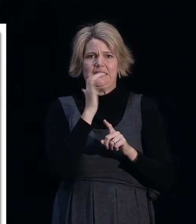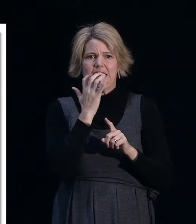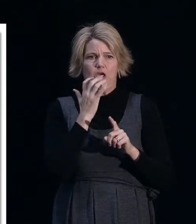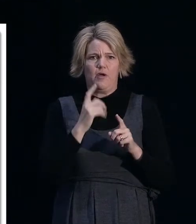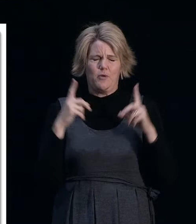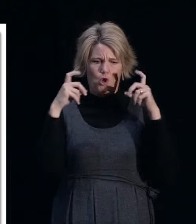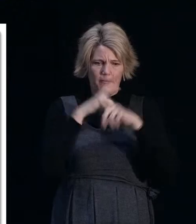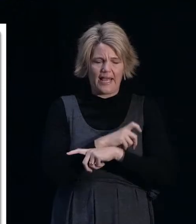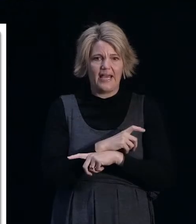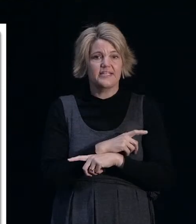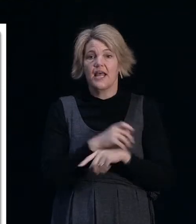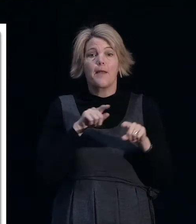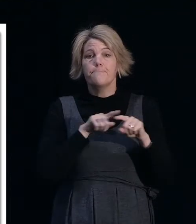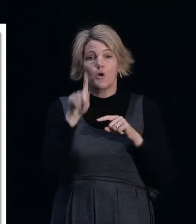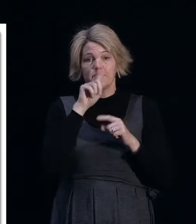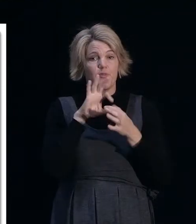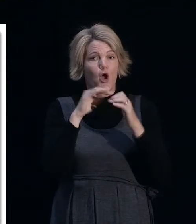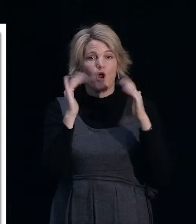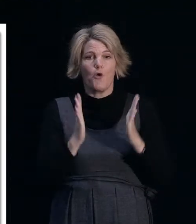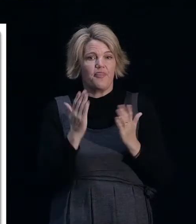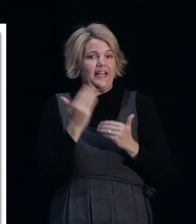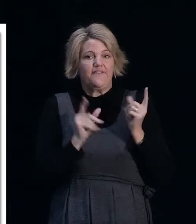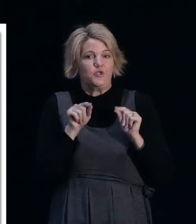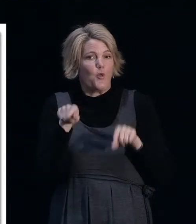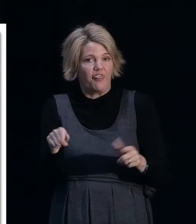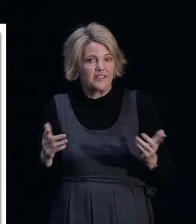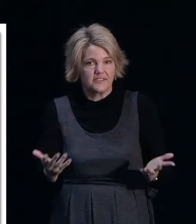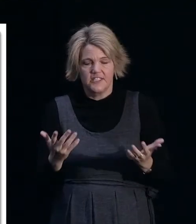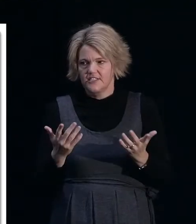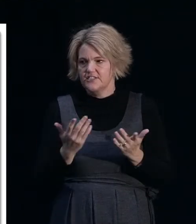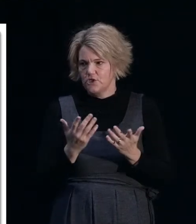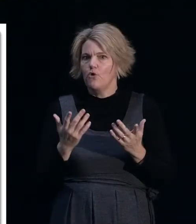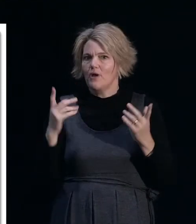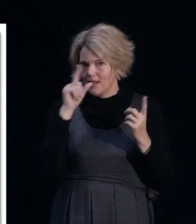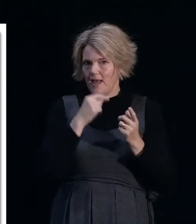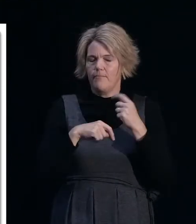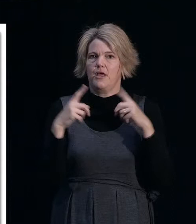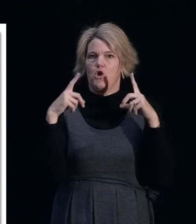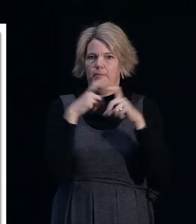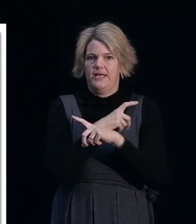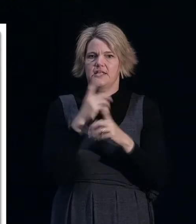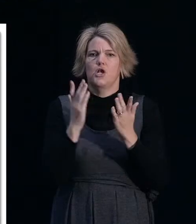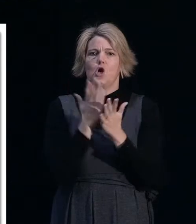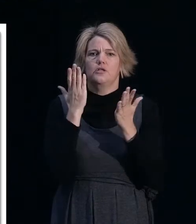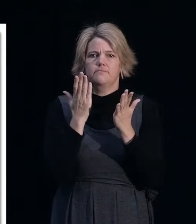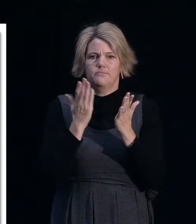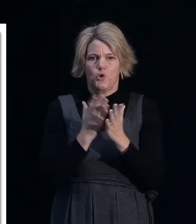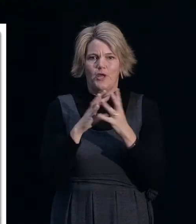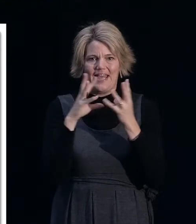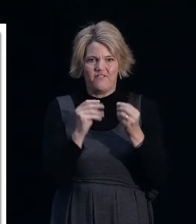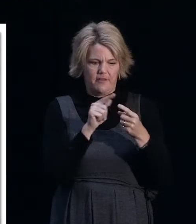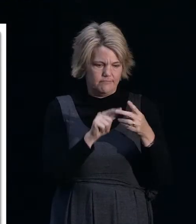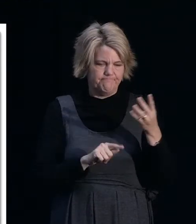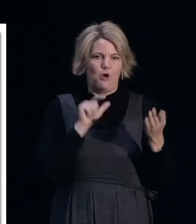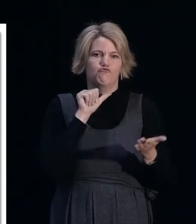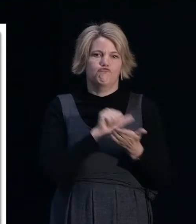very seldomly in their life. And so it can be complicated and there's a lot to make sure you get right. One of the first things we'd really